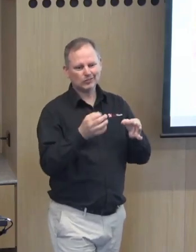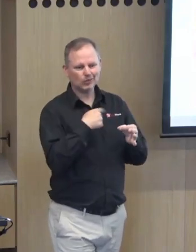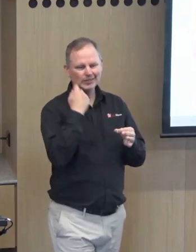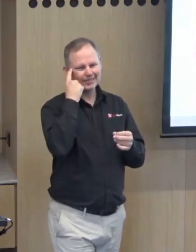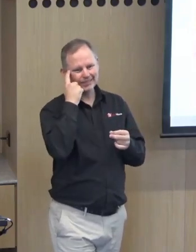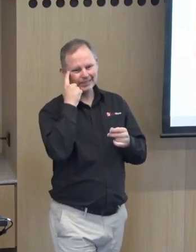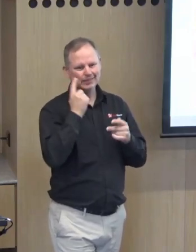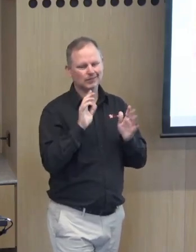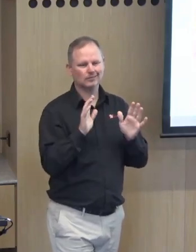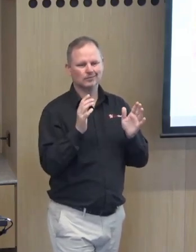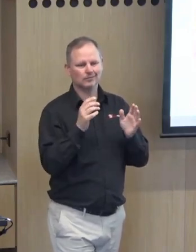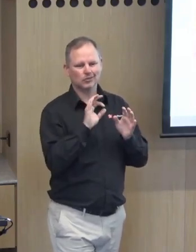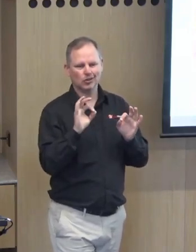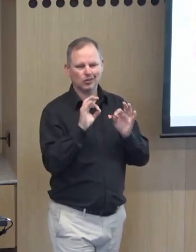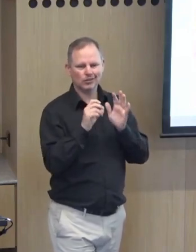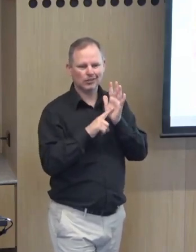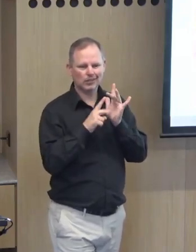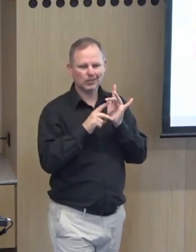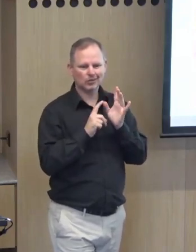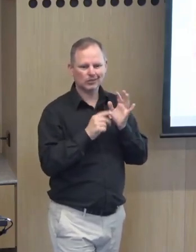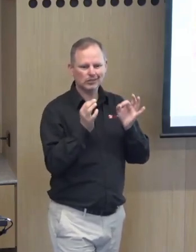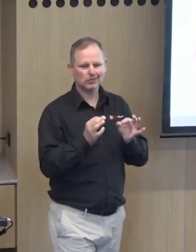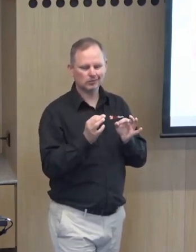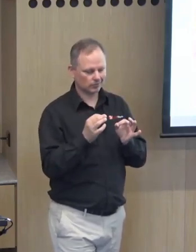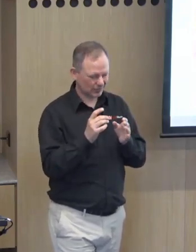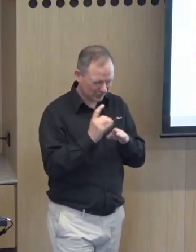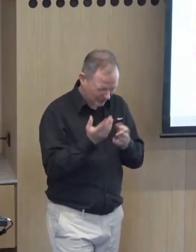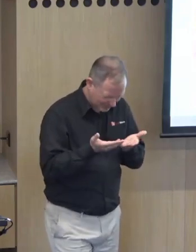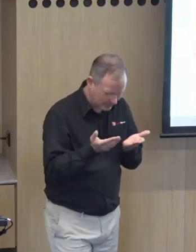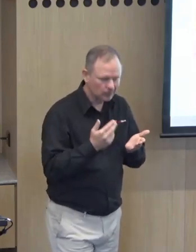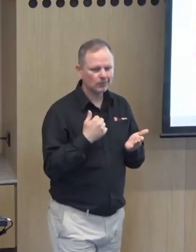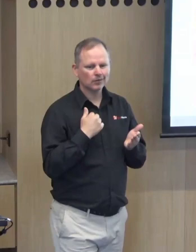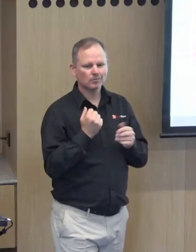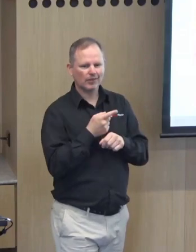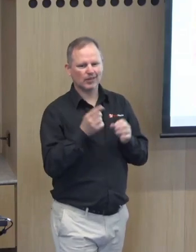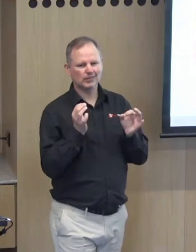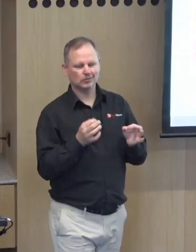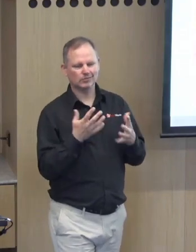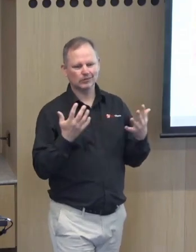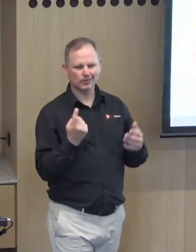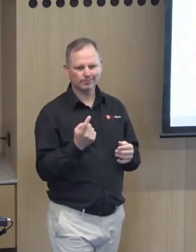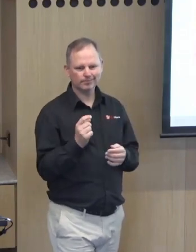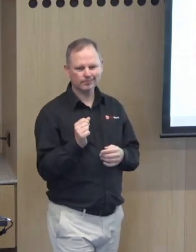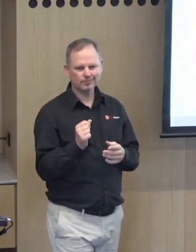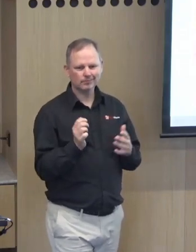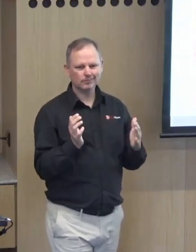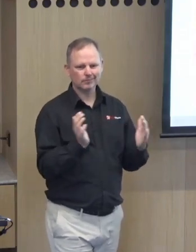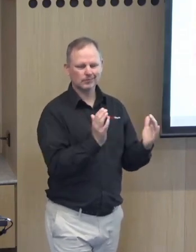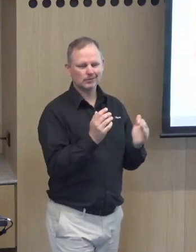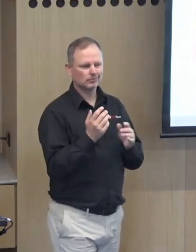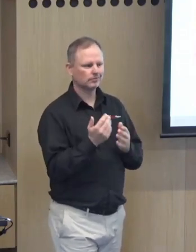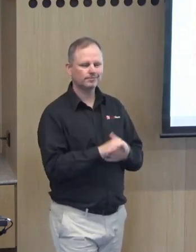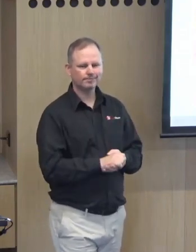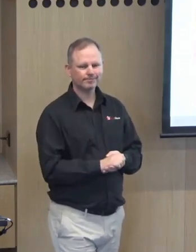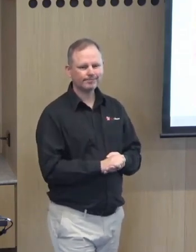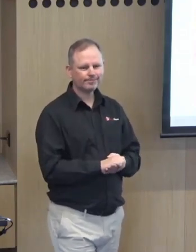that's coming so it's a decision that um it's a clinical decision it's a decision that's difficult to make sadly